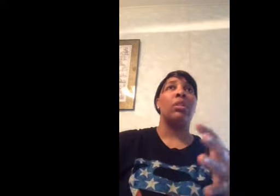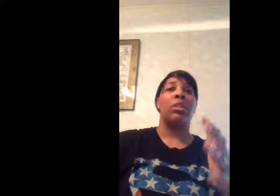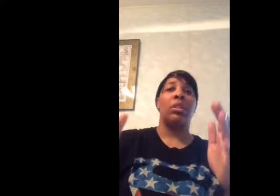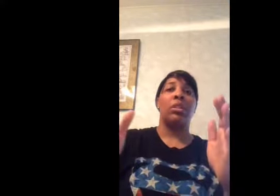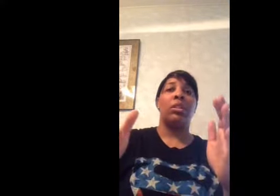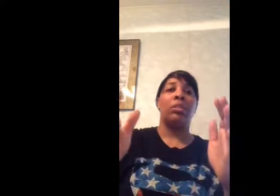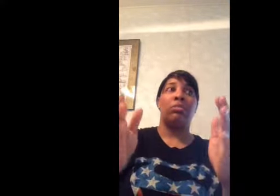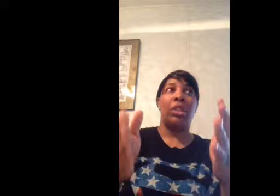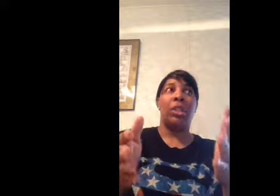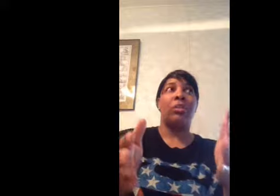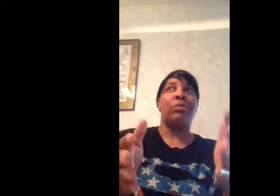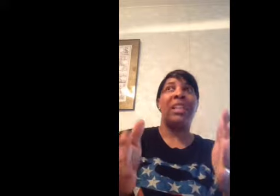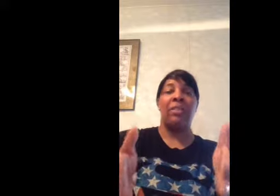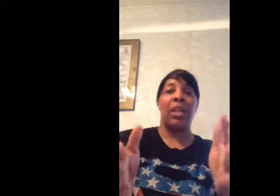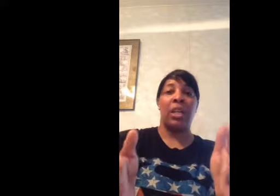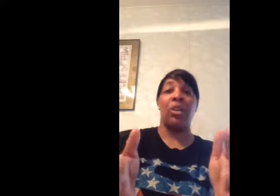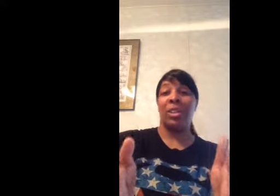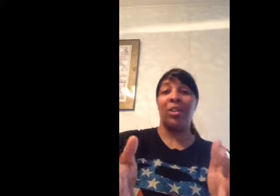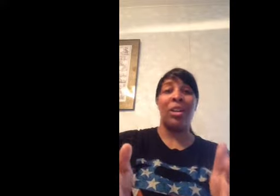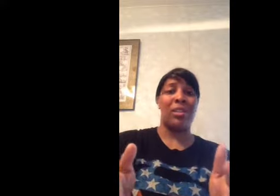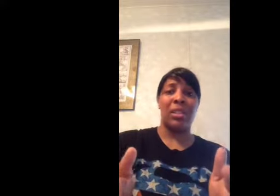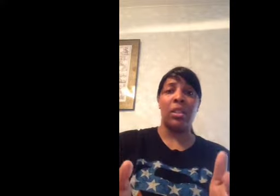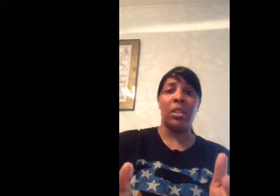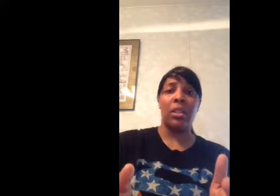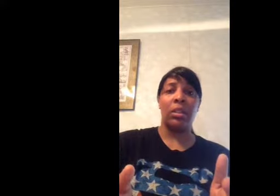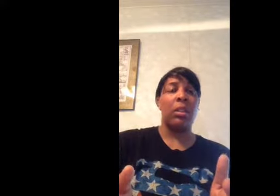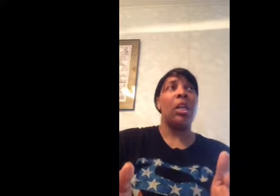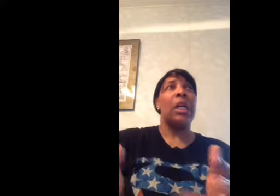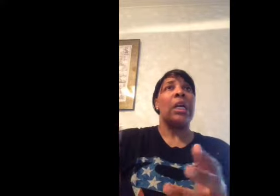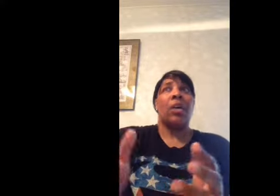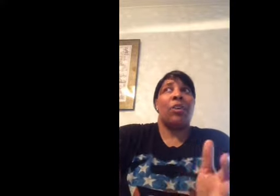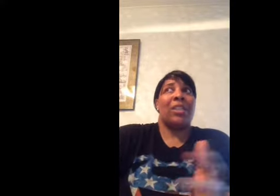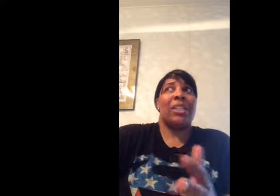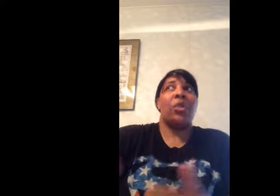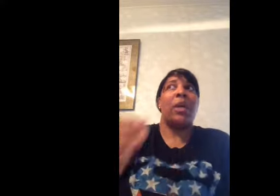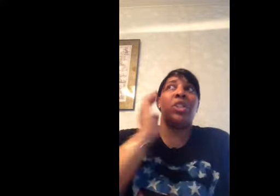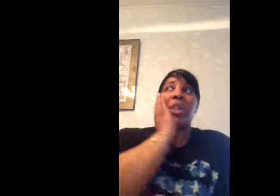without, you know, living in our seriousness of our situation.